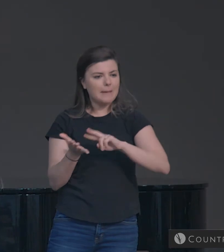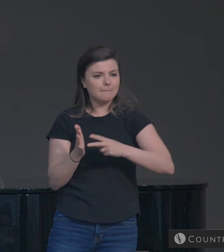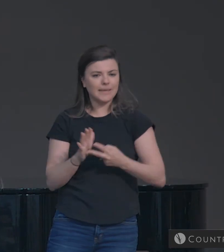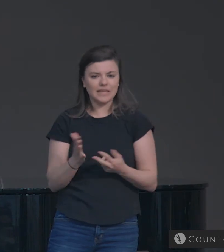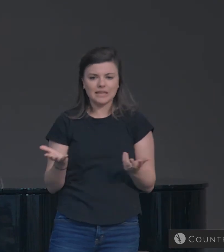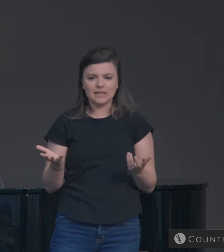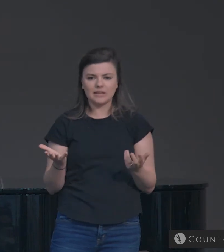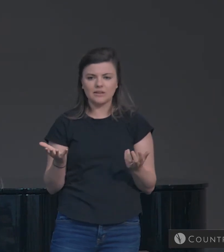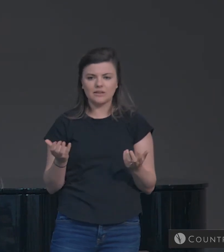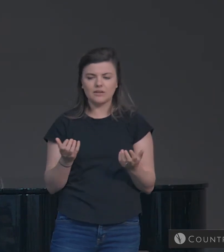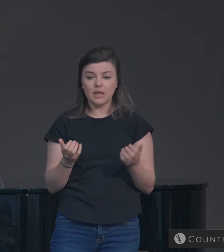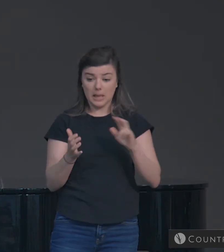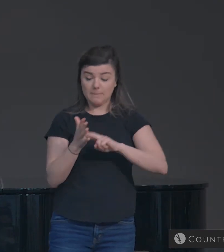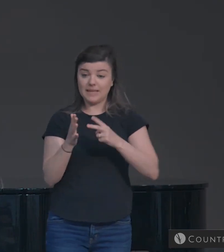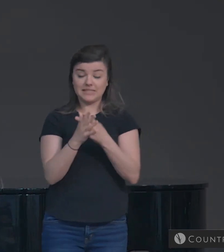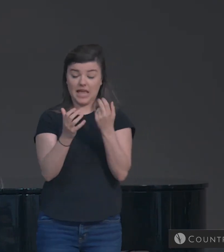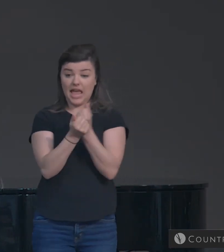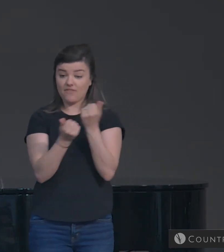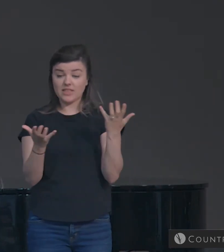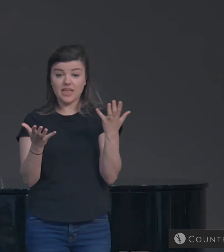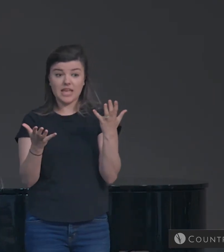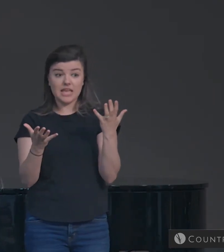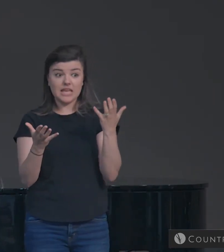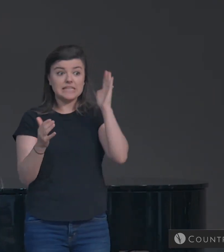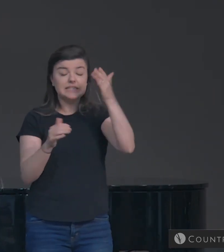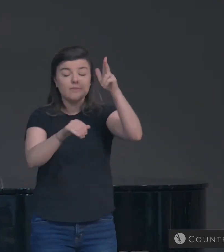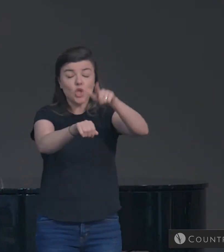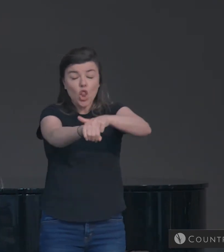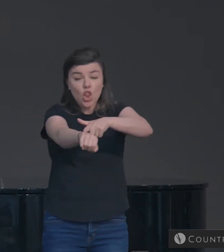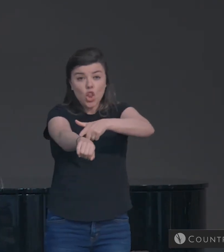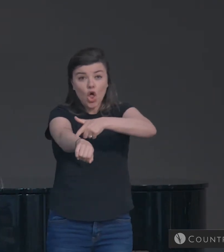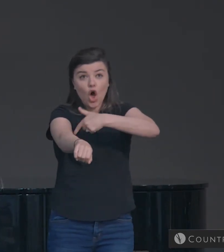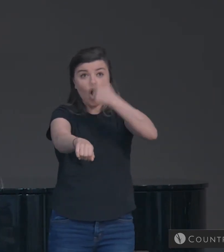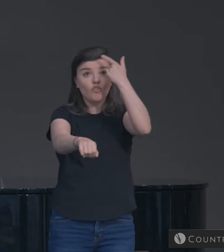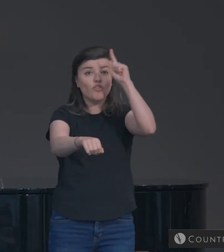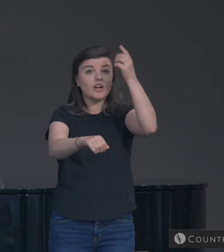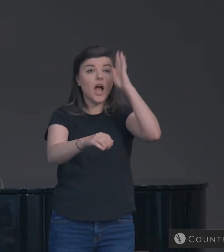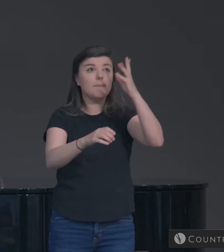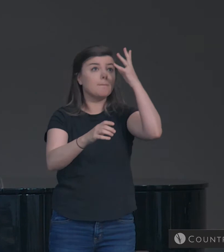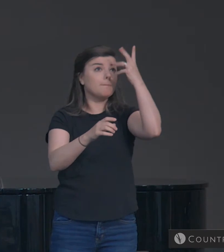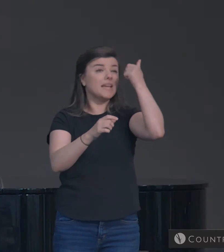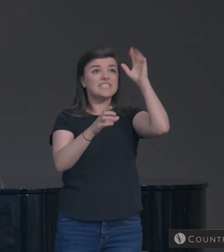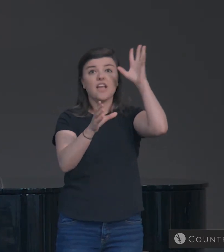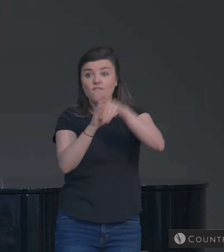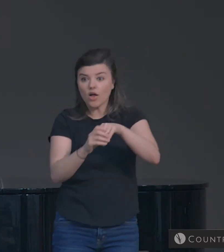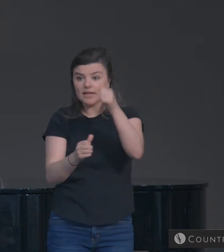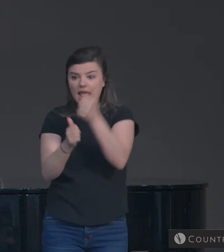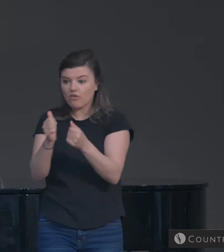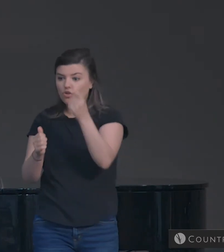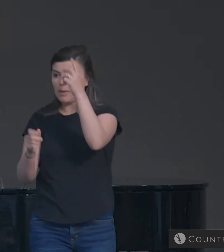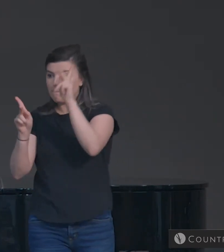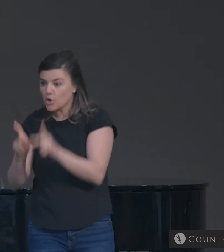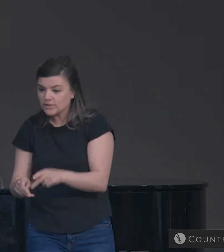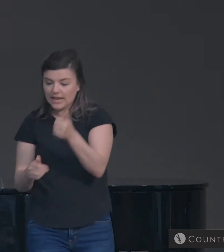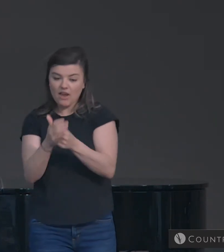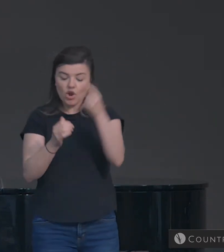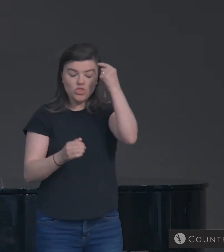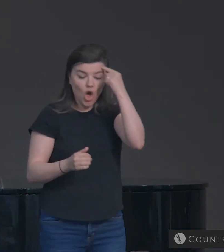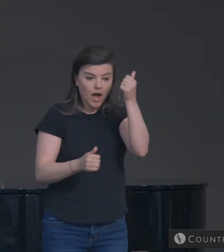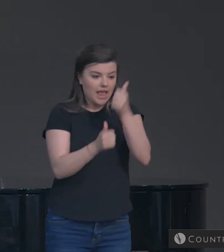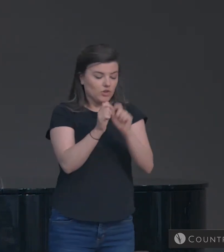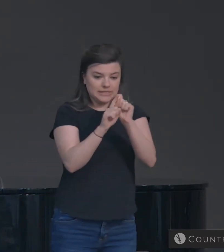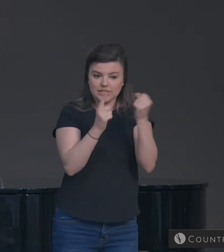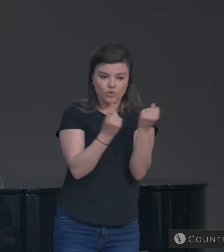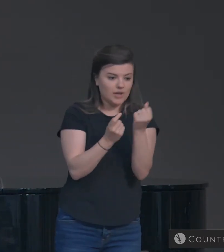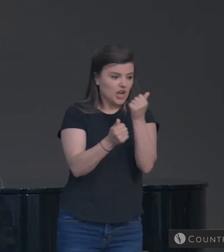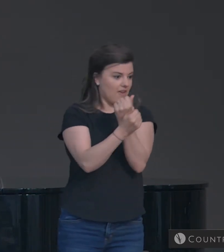Does that mean that everything seems really long to God? Because he's involved in every single thought. And every single person. And every situation. And